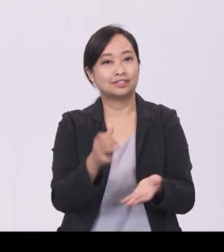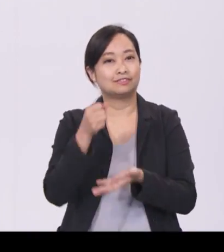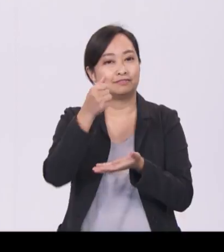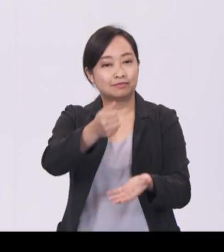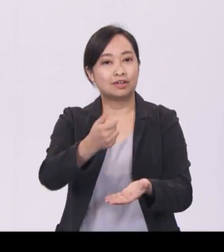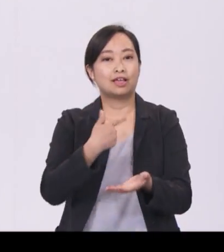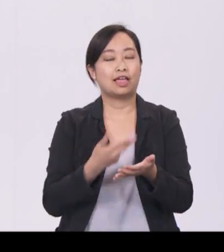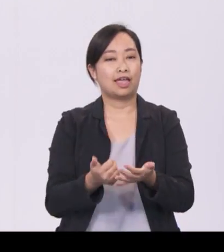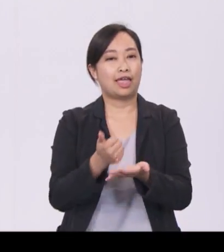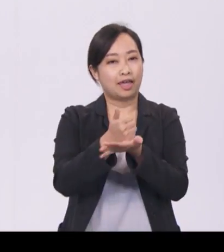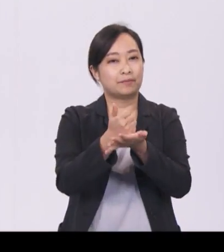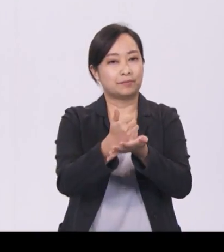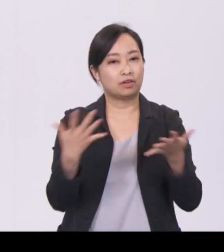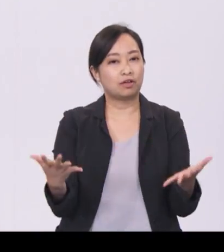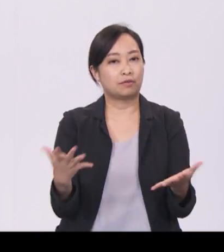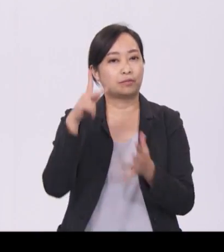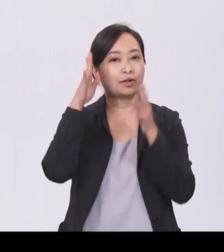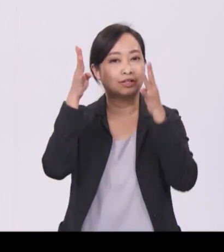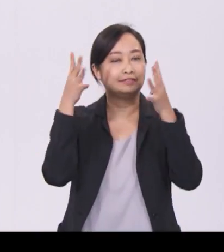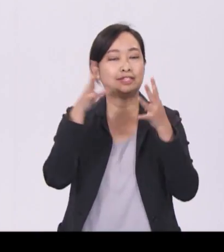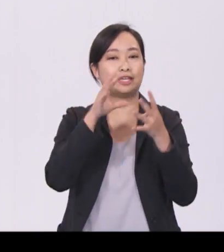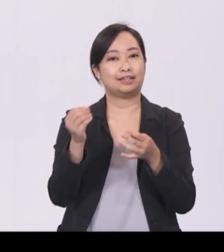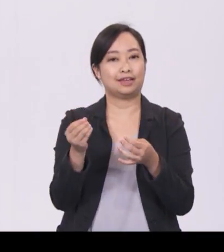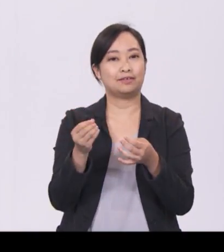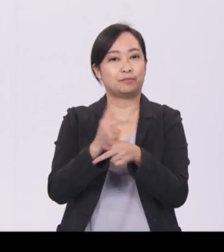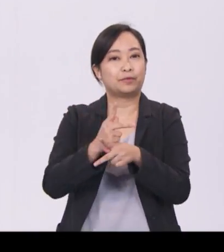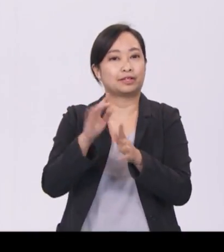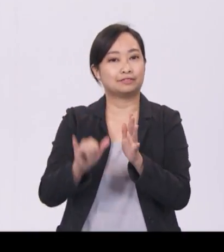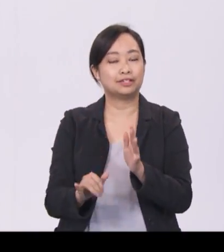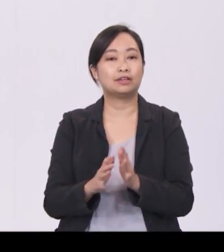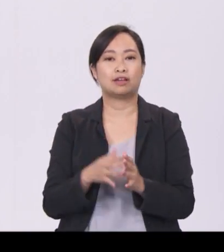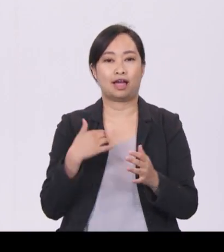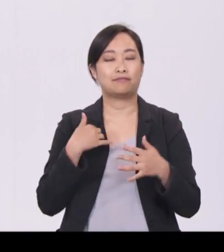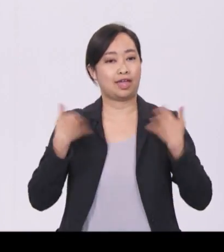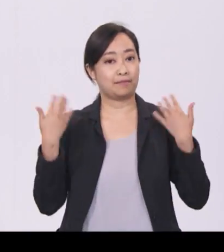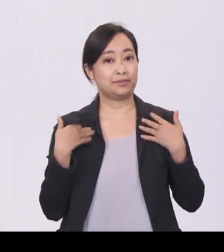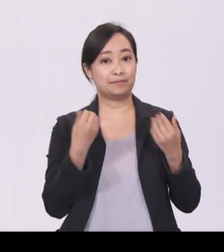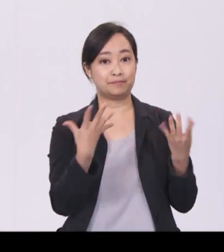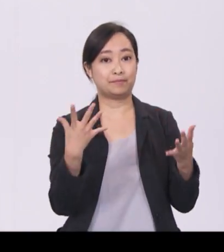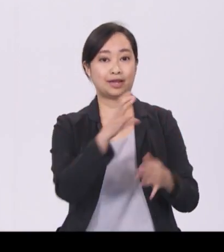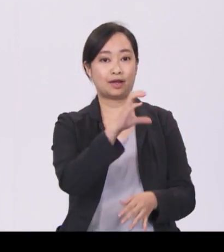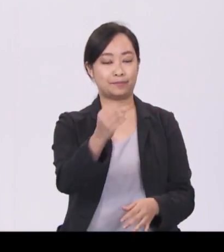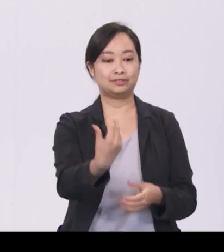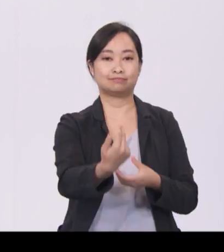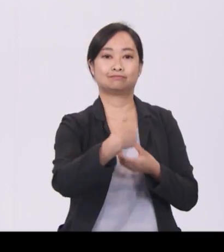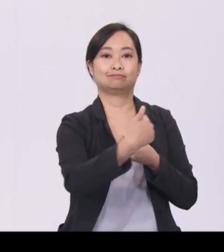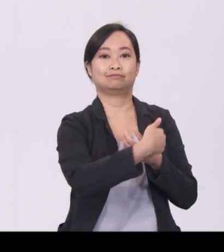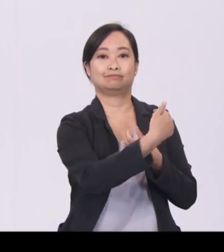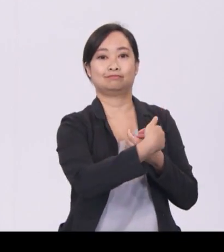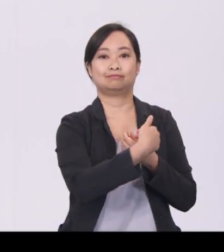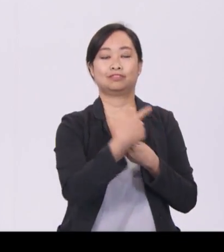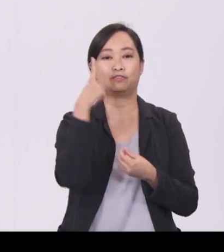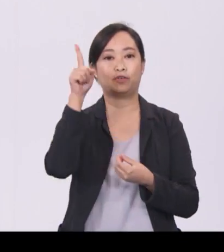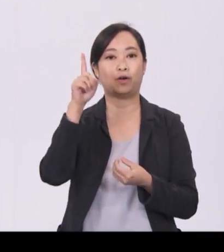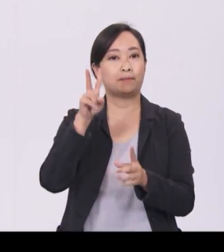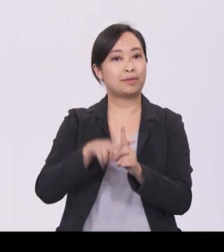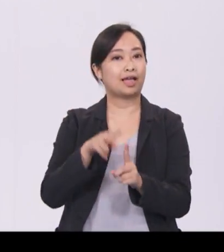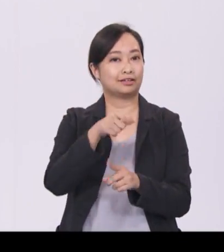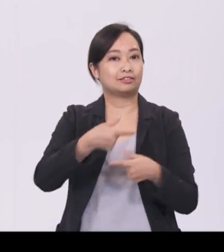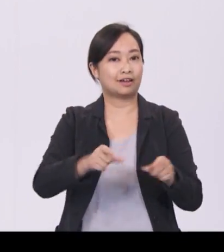and to innovate. I am heartened that many firms have embarked on this journey. We will now build on this base